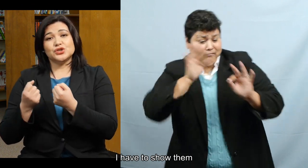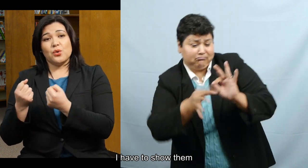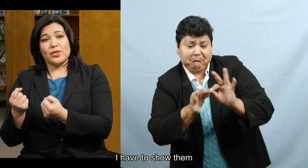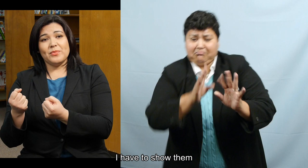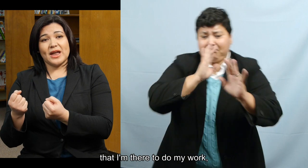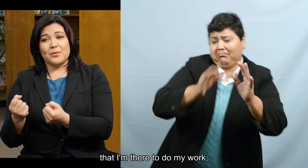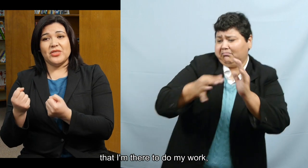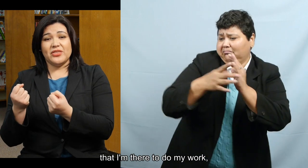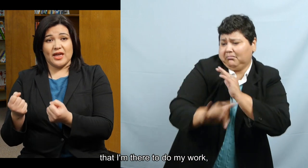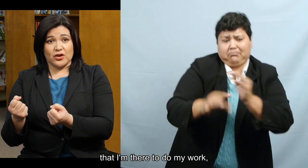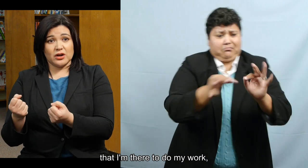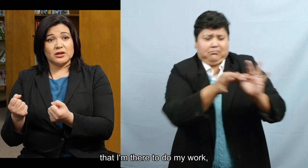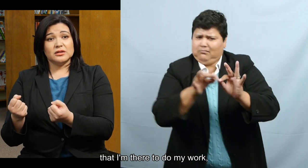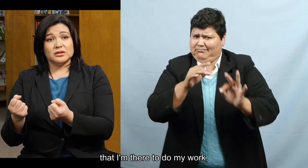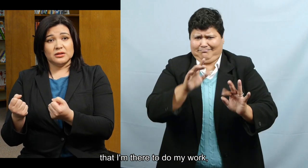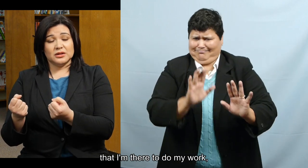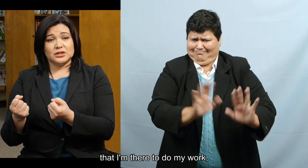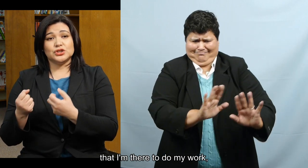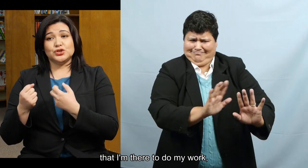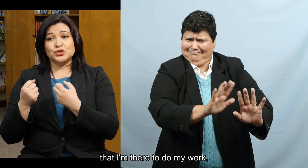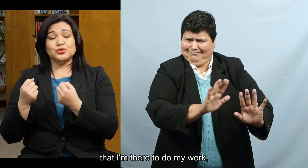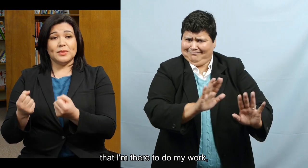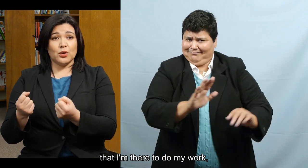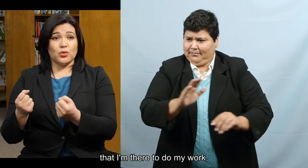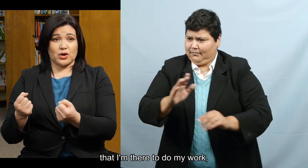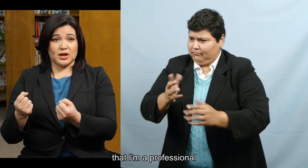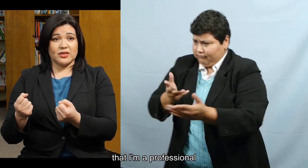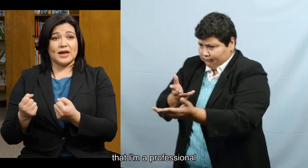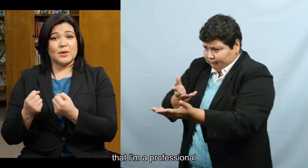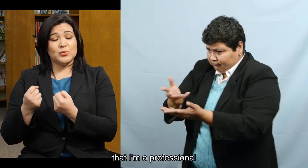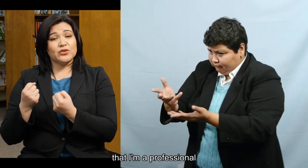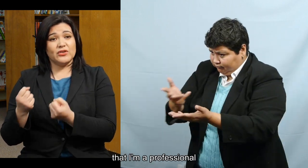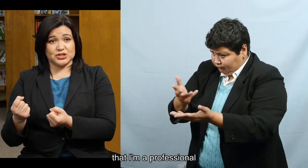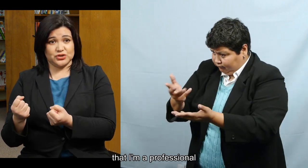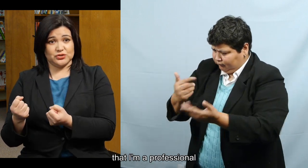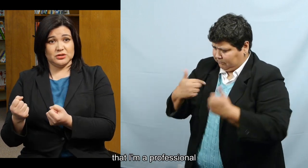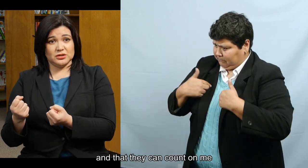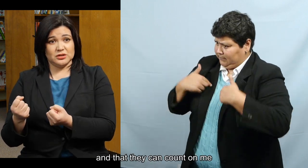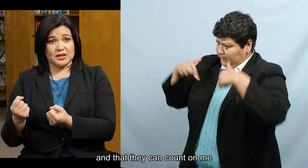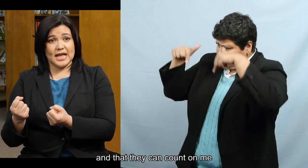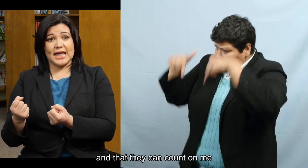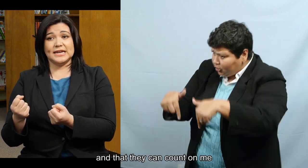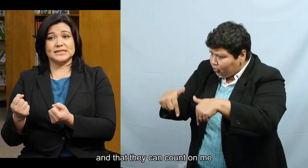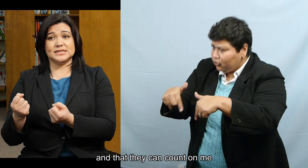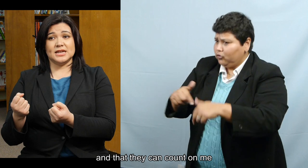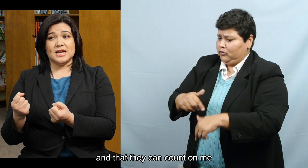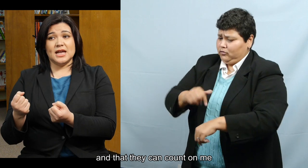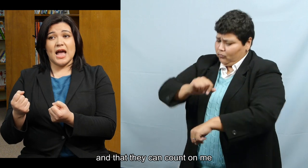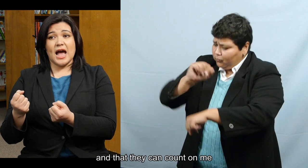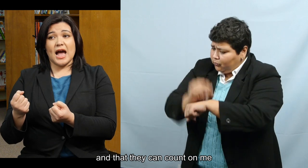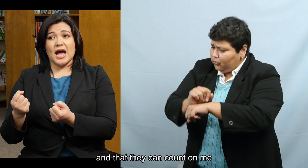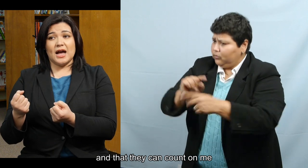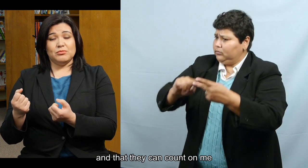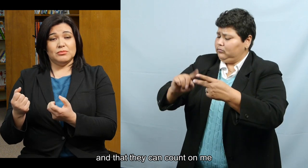I have to show them that I'm there to do my work. That I'm a professional. And